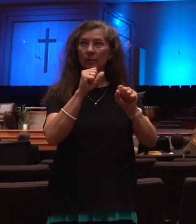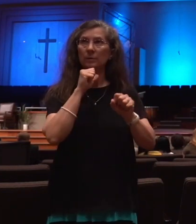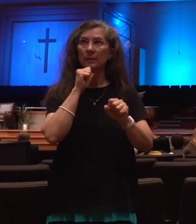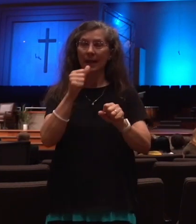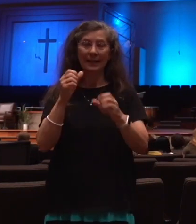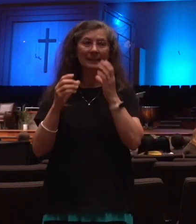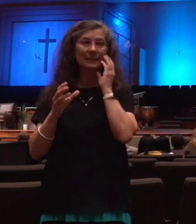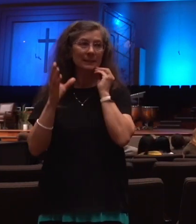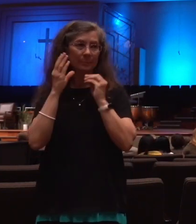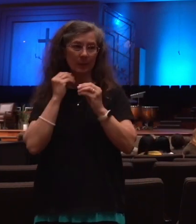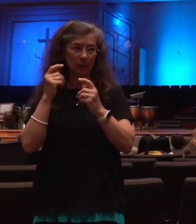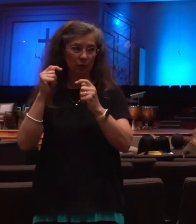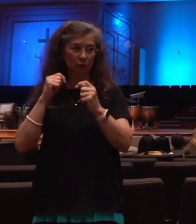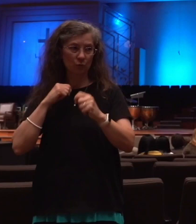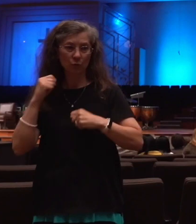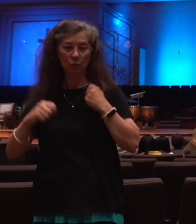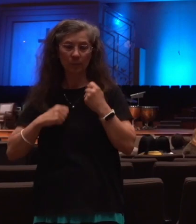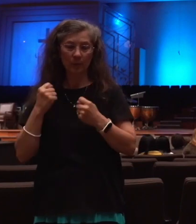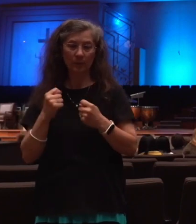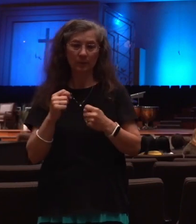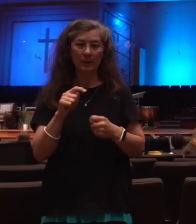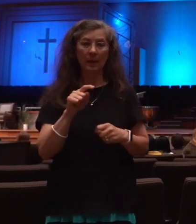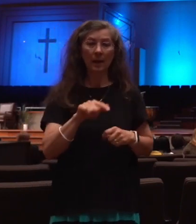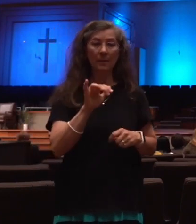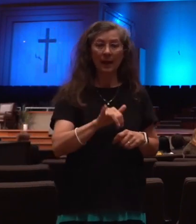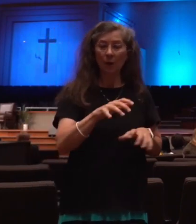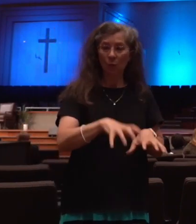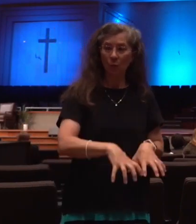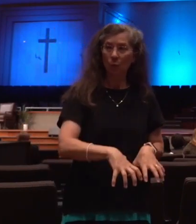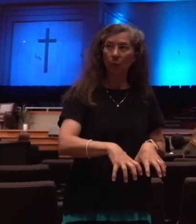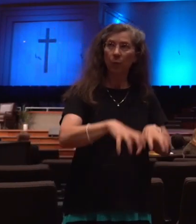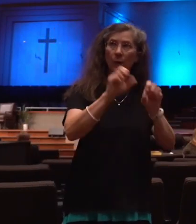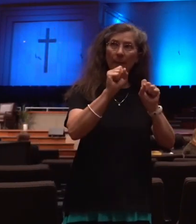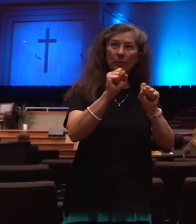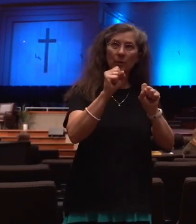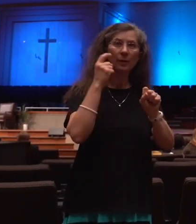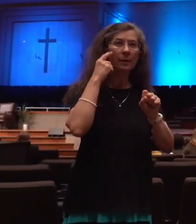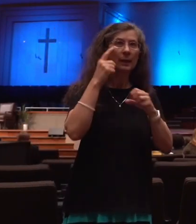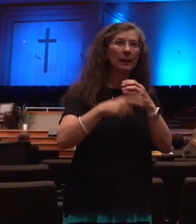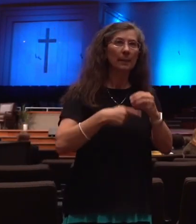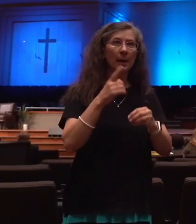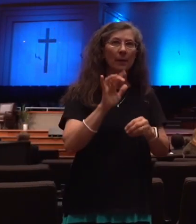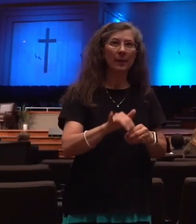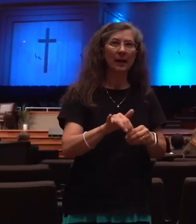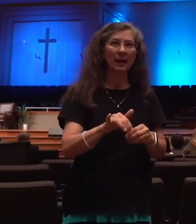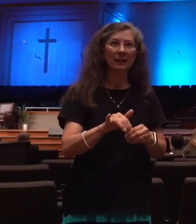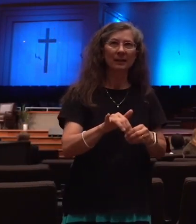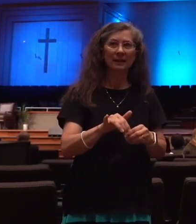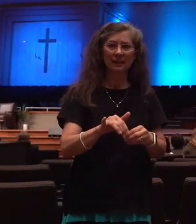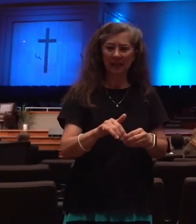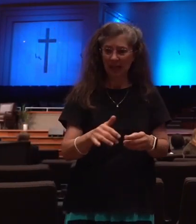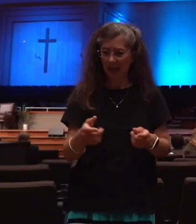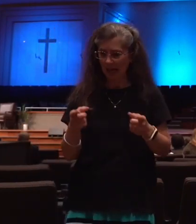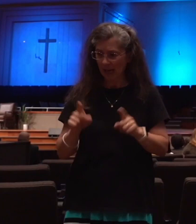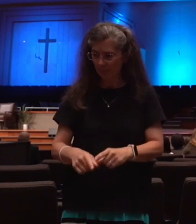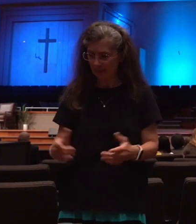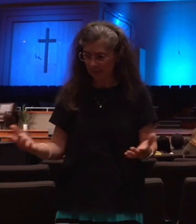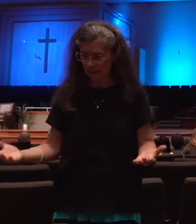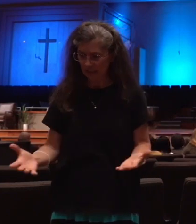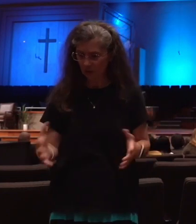rapture, that catching away, think of the turmoil and the chaos that the going to cause. I